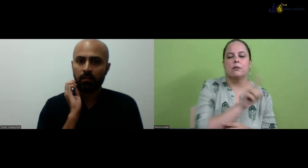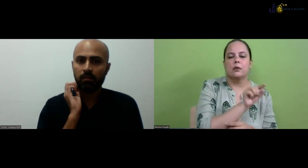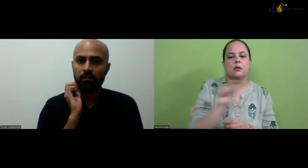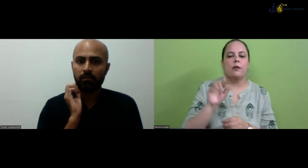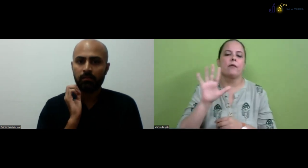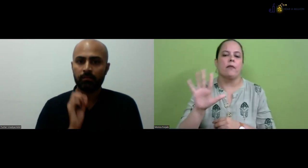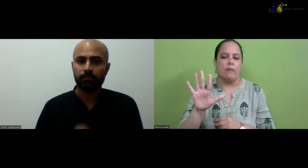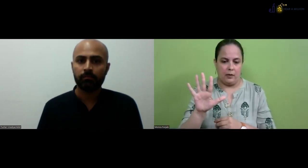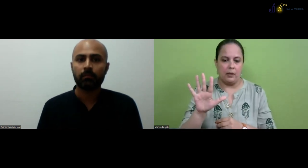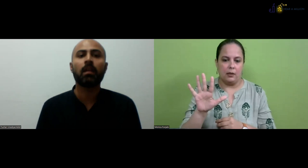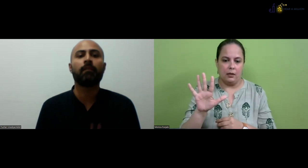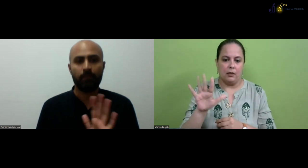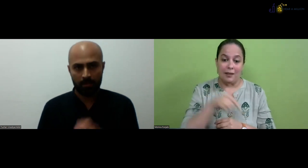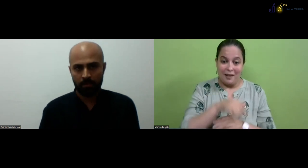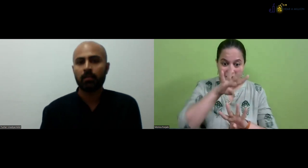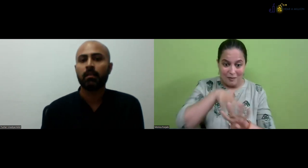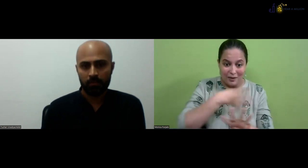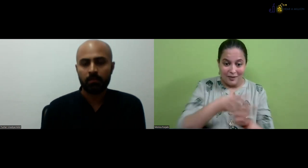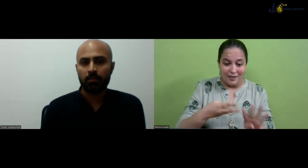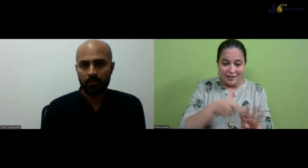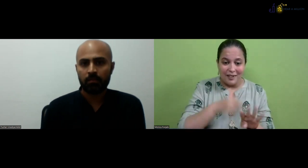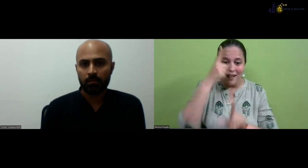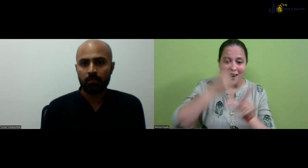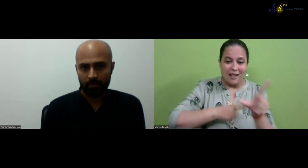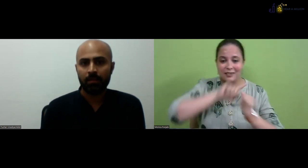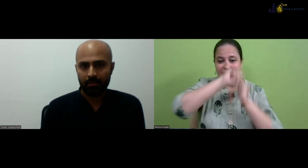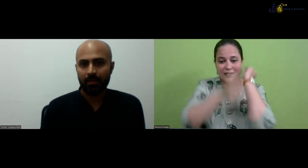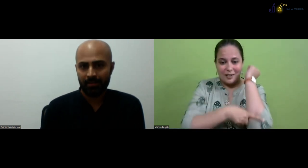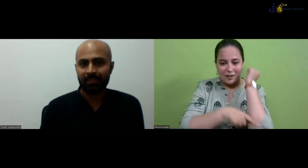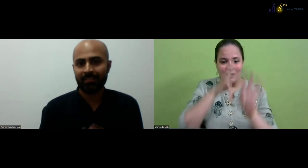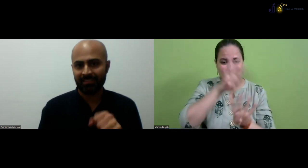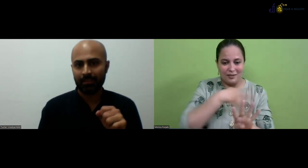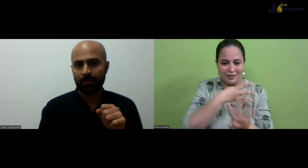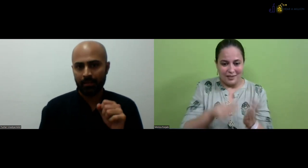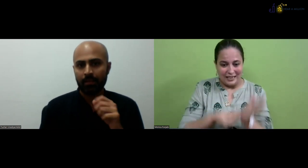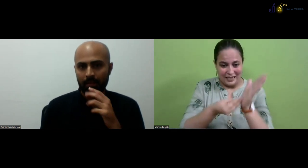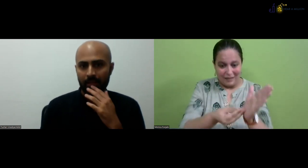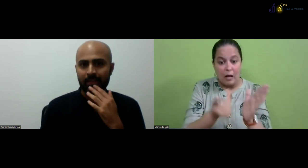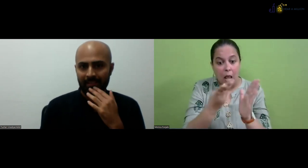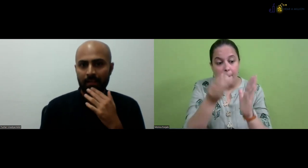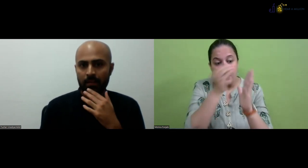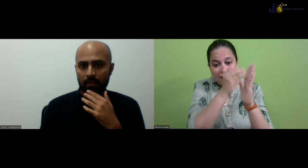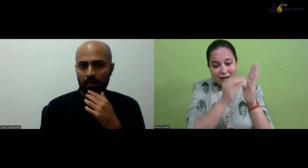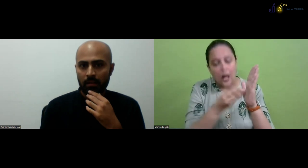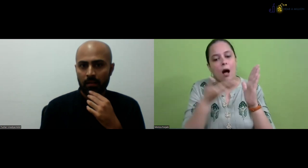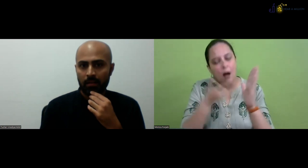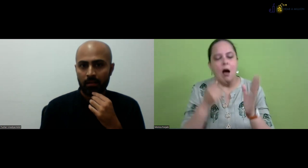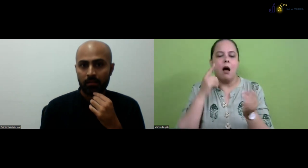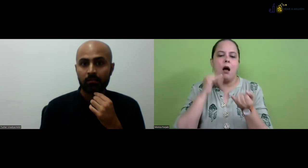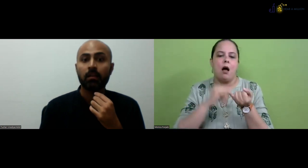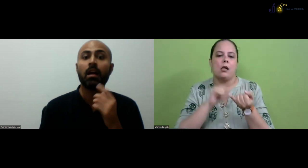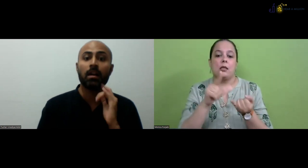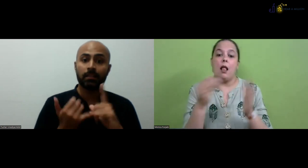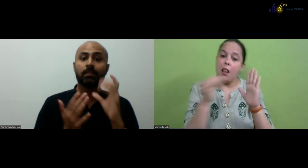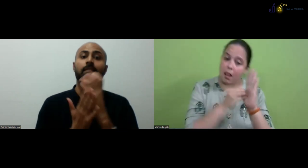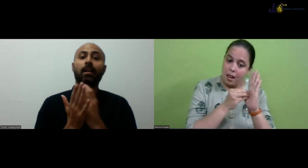have ISL subject also from first to fifth standard. Class. So after. So